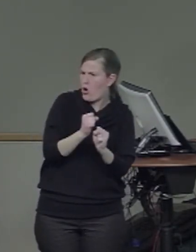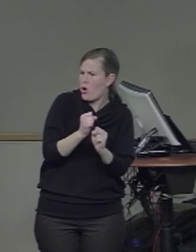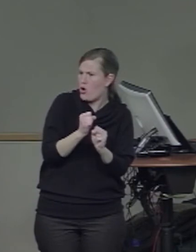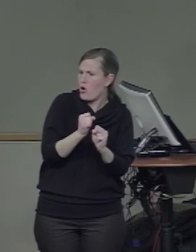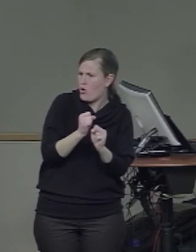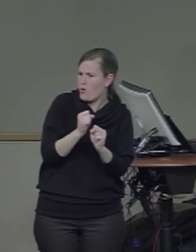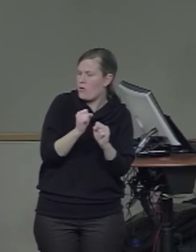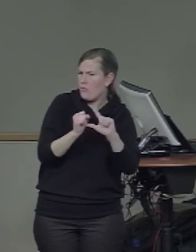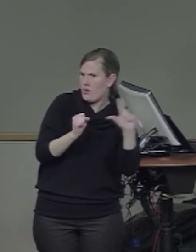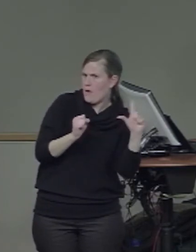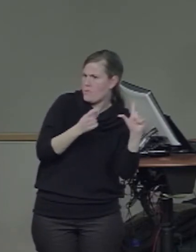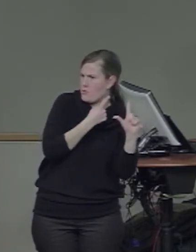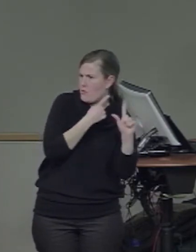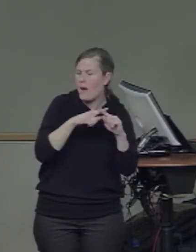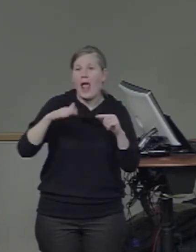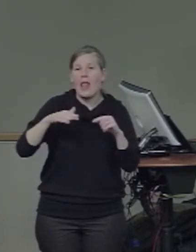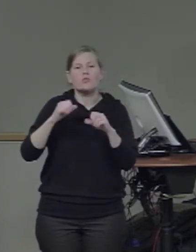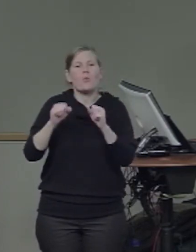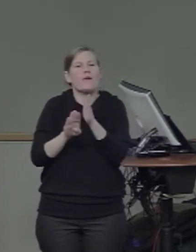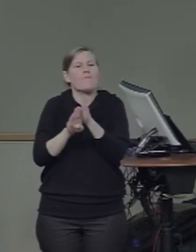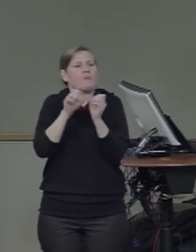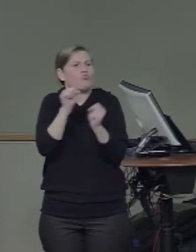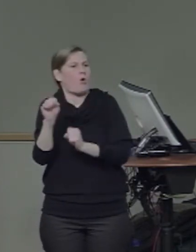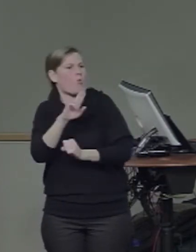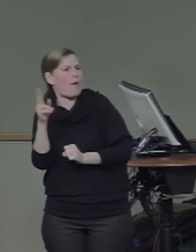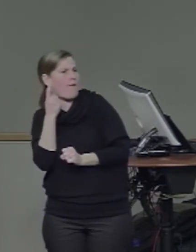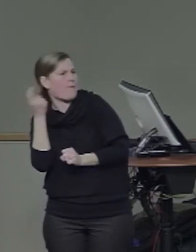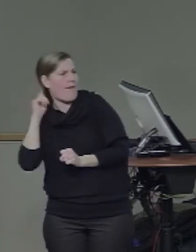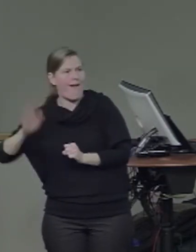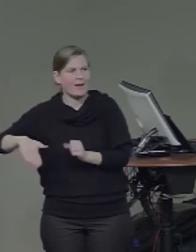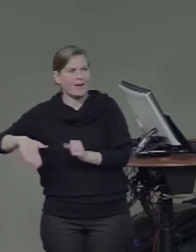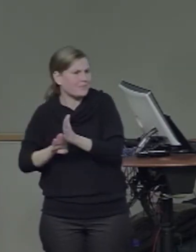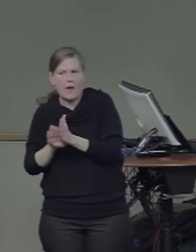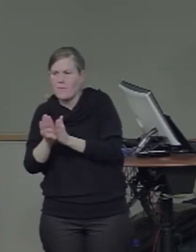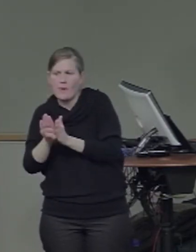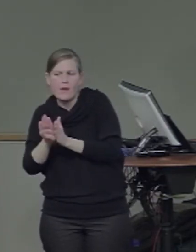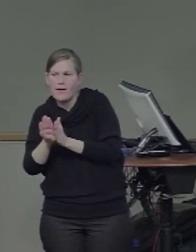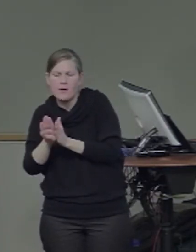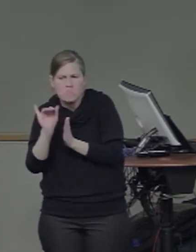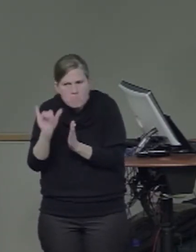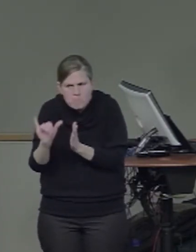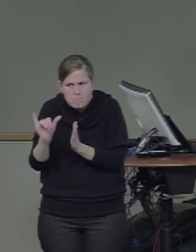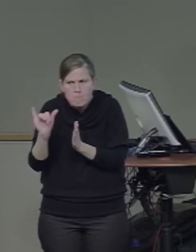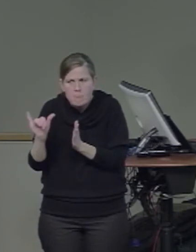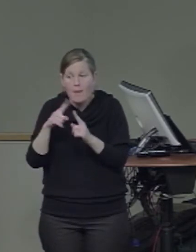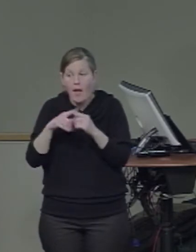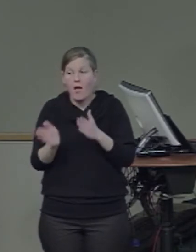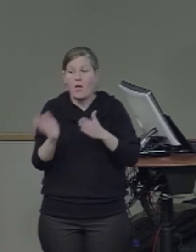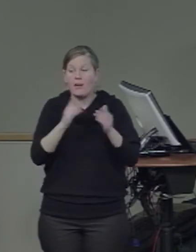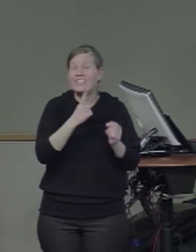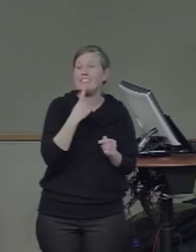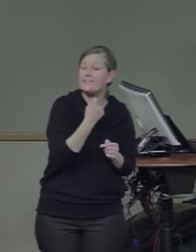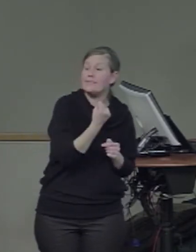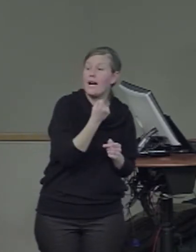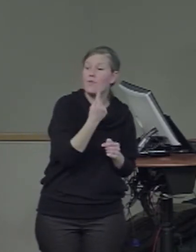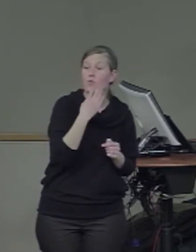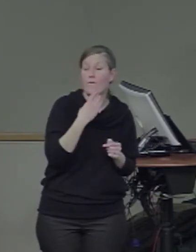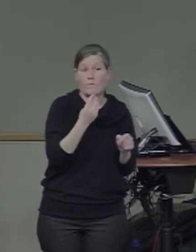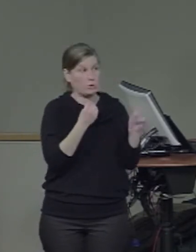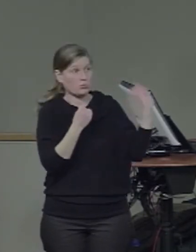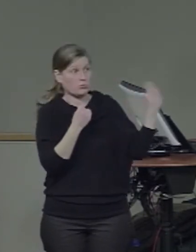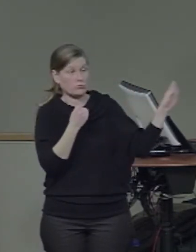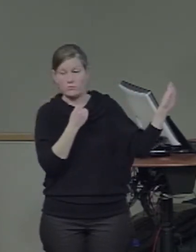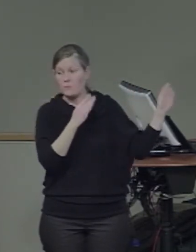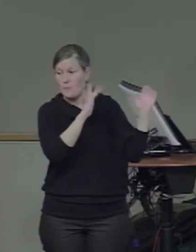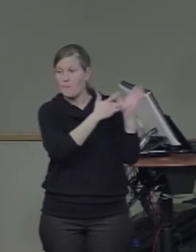show a lateralization for faces. And in fact, even at 11 to 13 years, although now